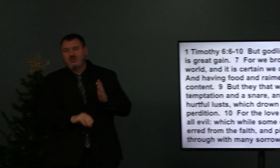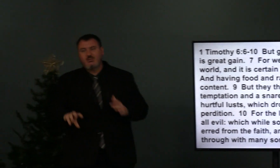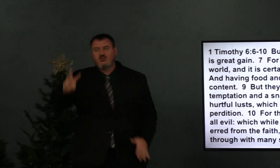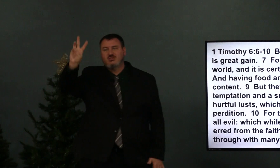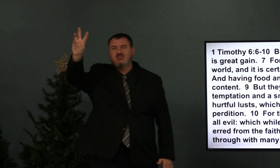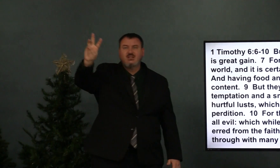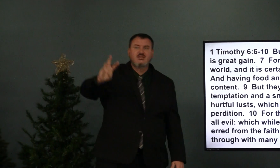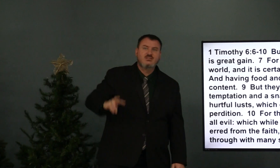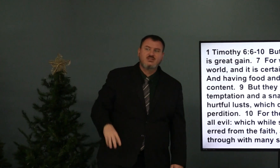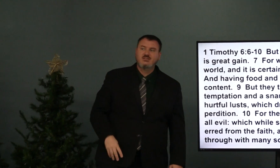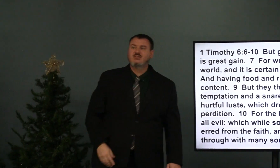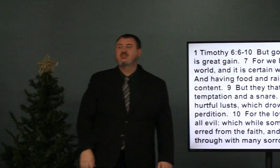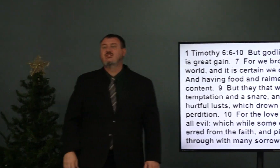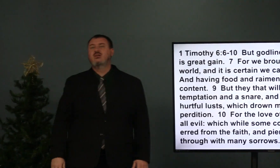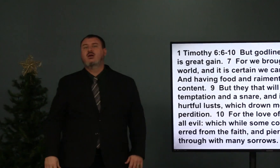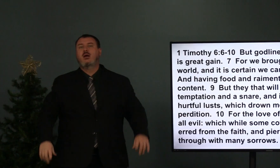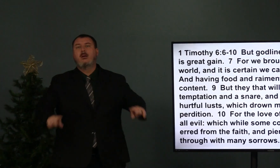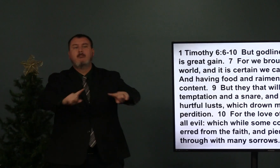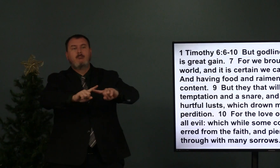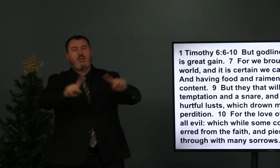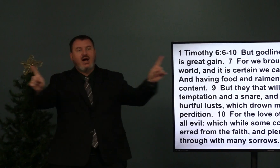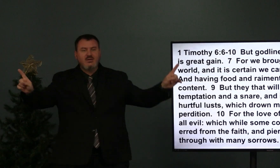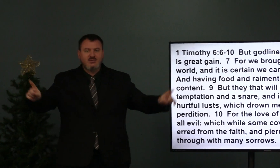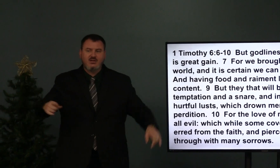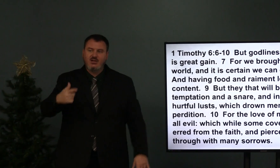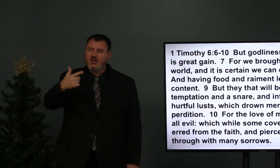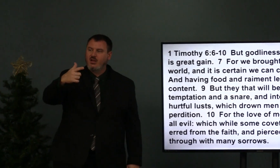1 Timothy chapter 6. But